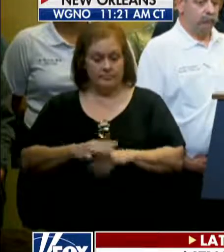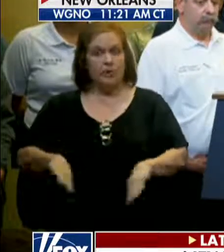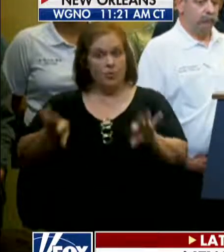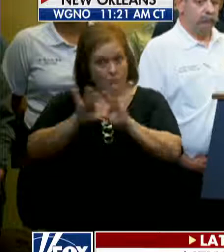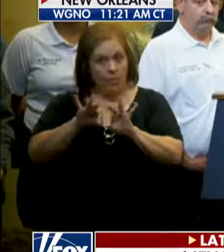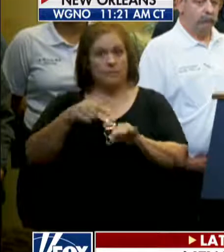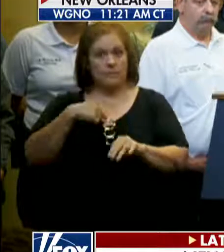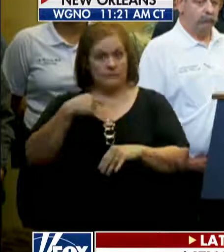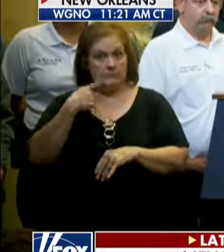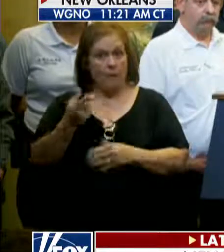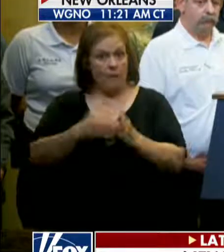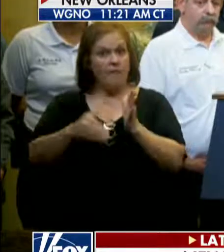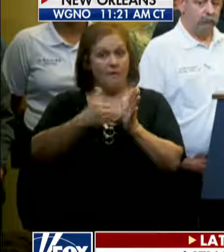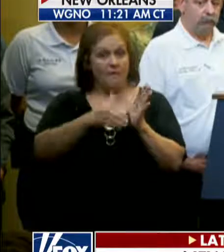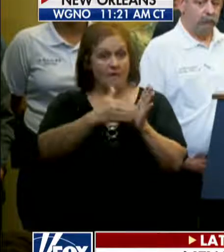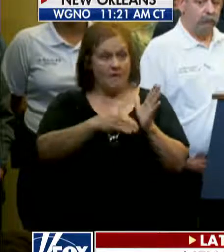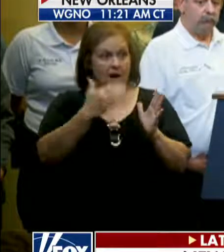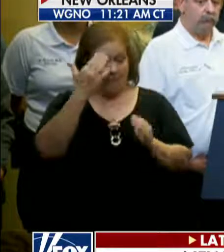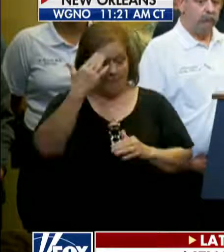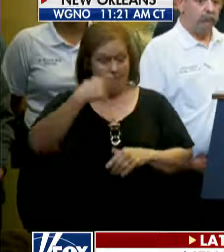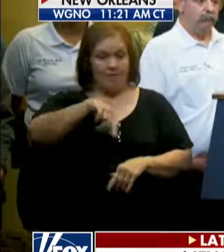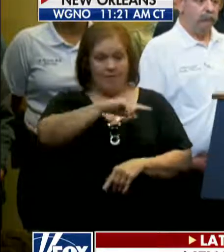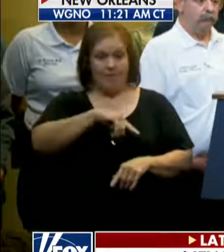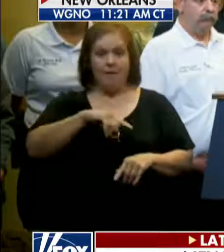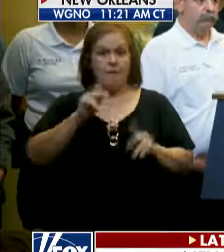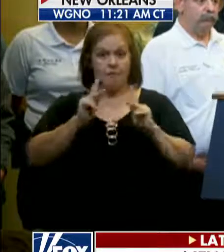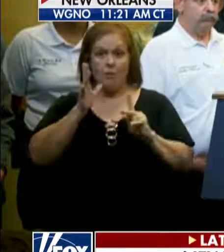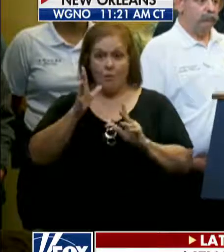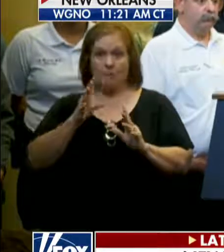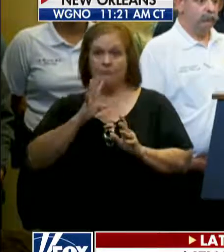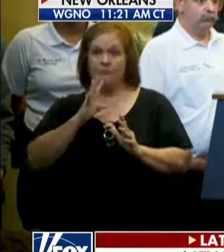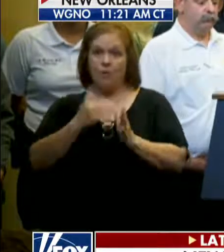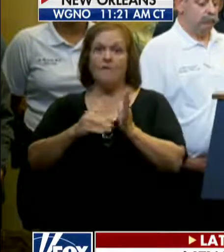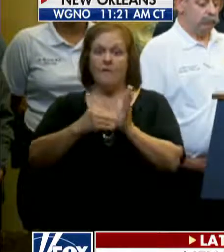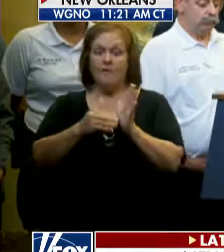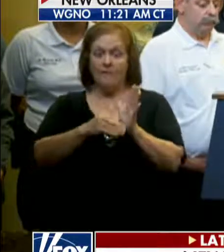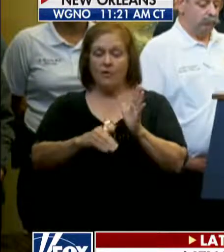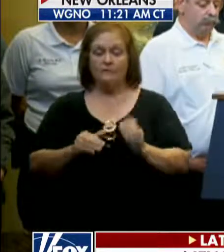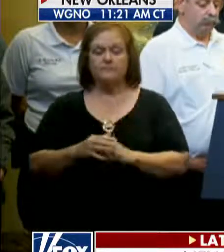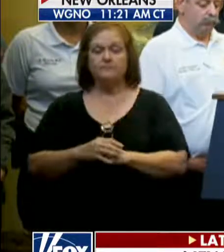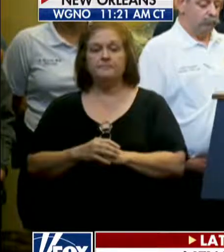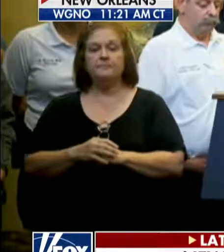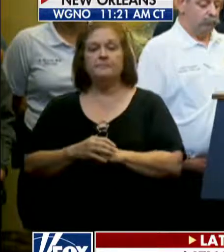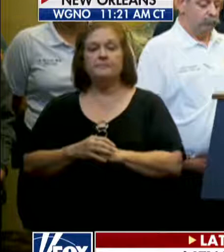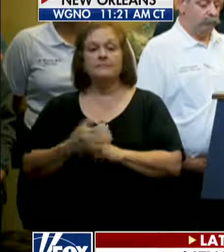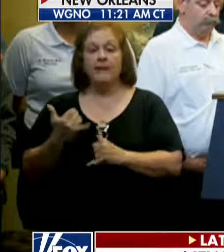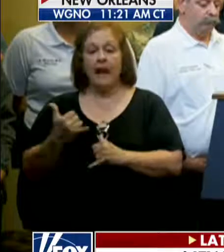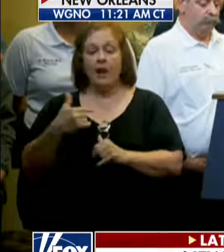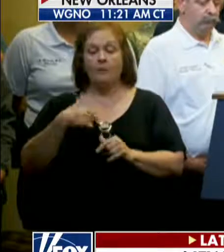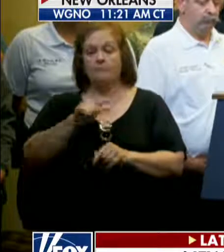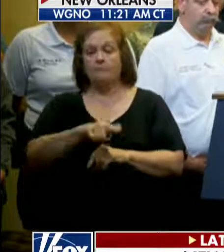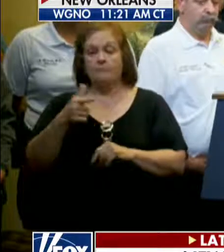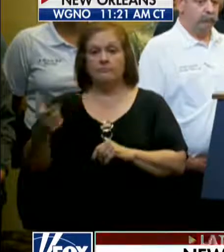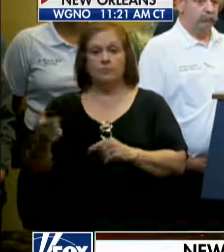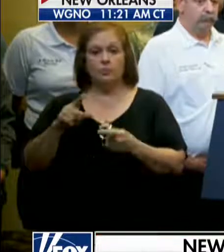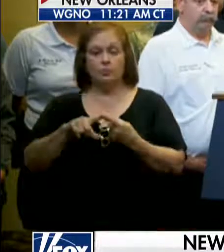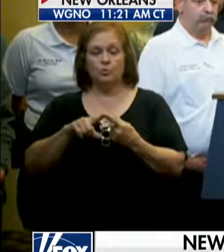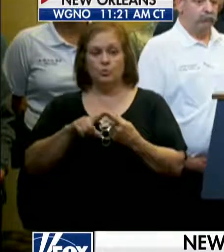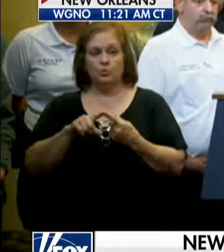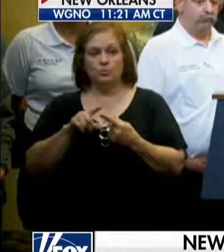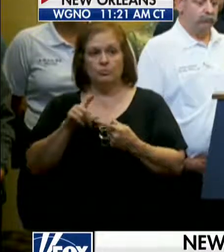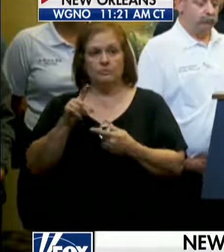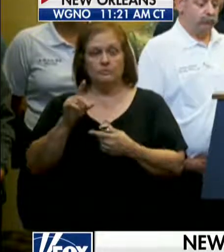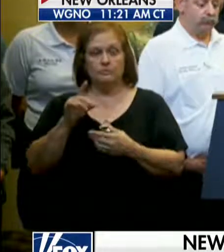repeating, as you'll hear, I'm sure, throughout this press conference. At this time, I'm going to turn it over to